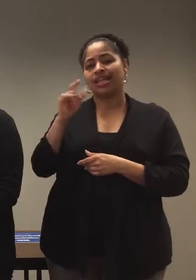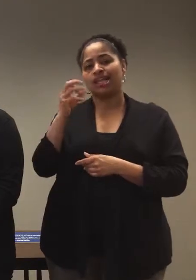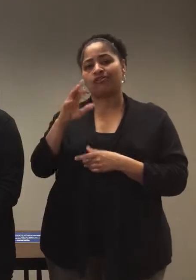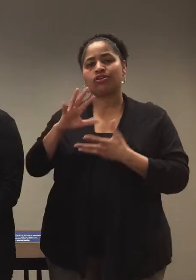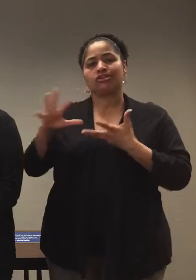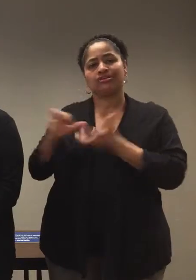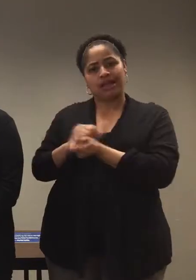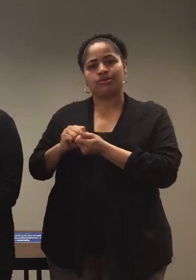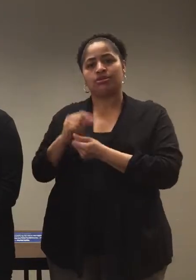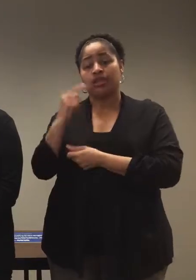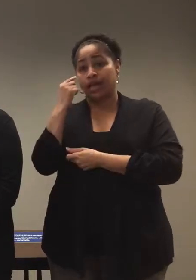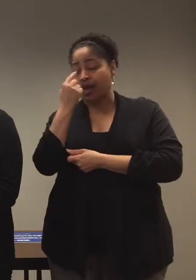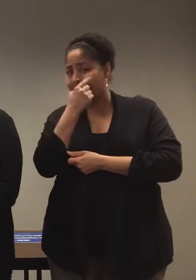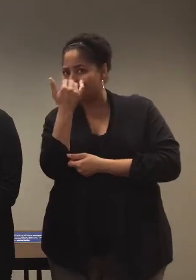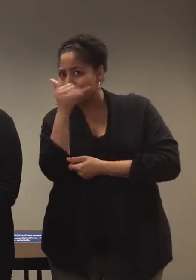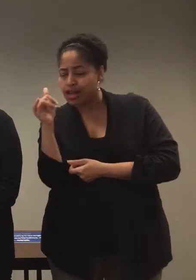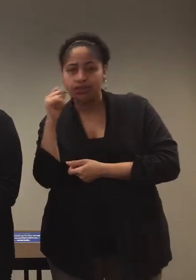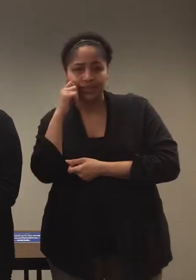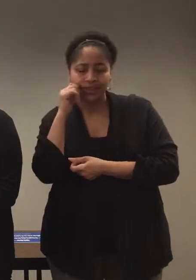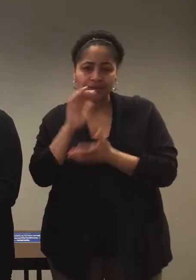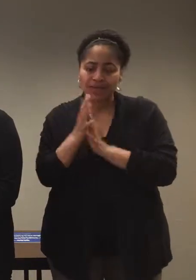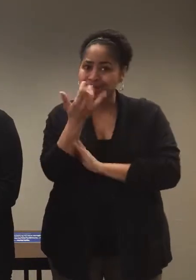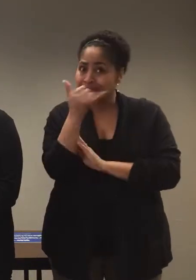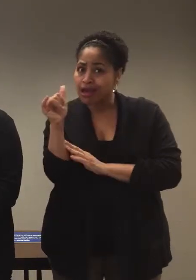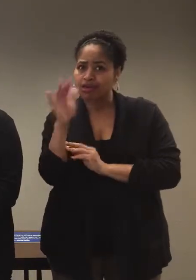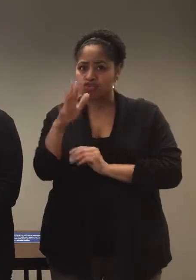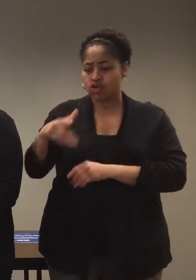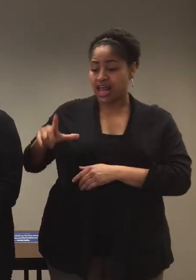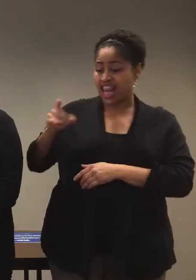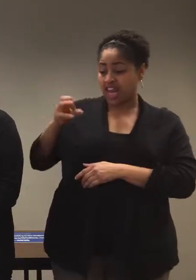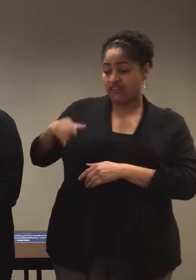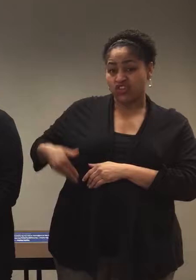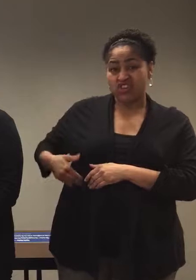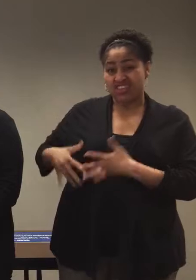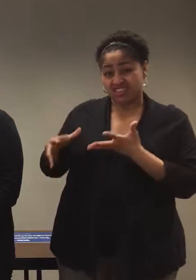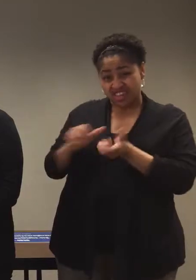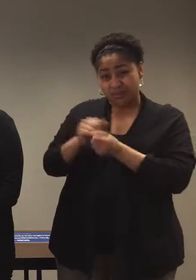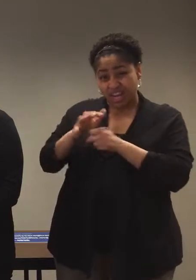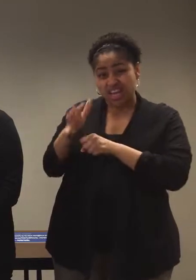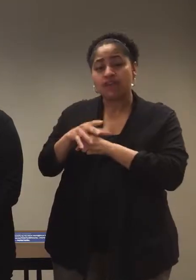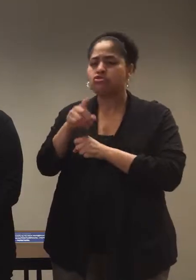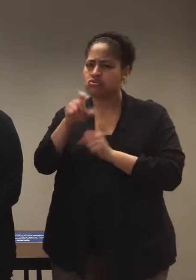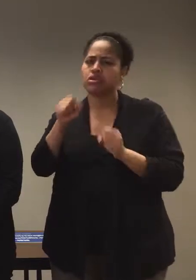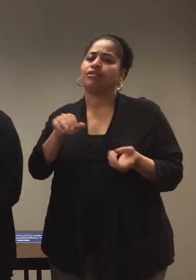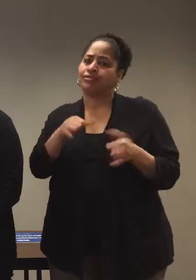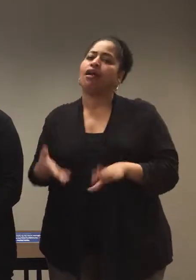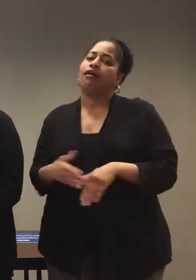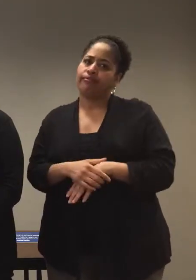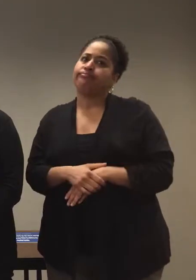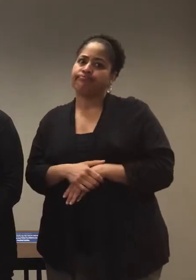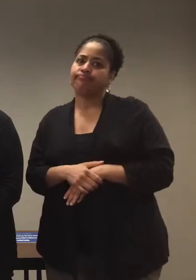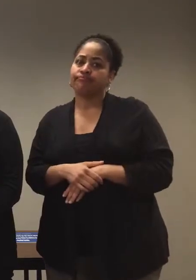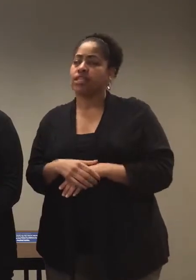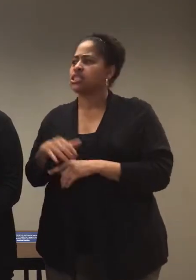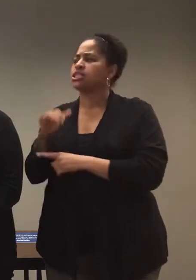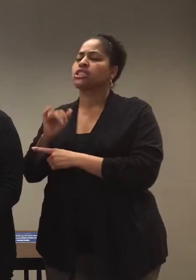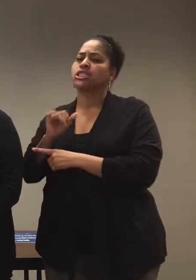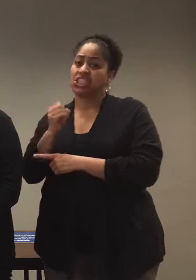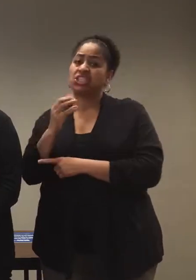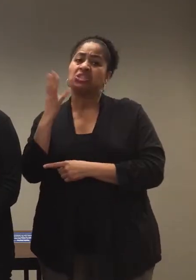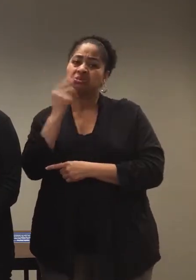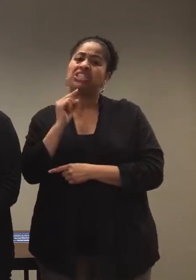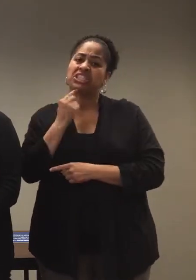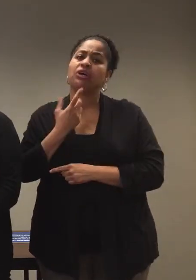skin, yellowing of eyes, and then once your liver becomes damaged enough it can actually kill you. Okay, so this is pretty serious.